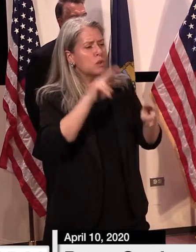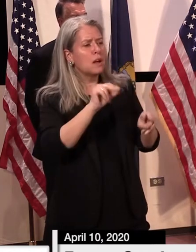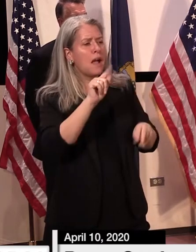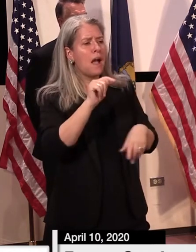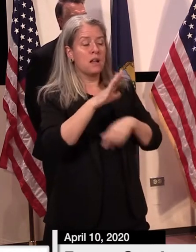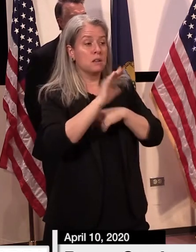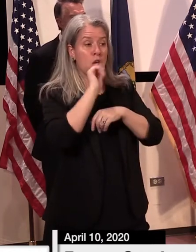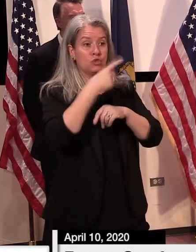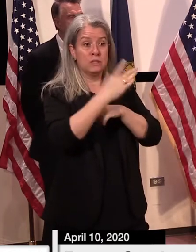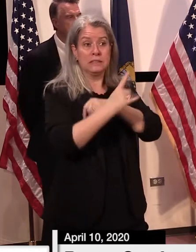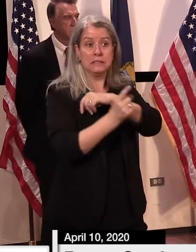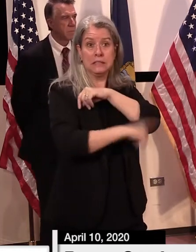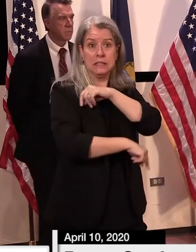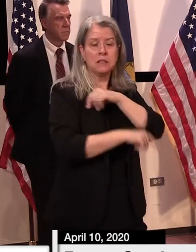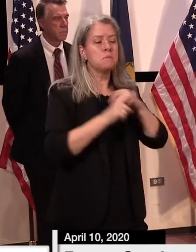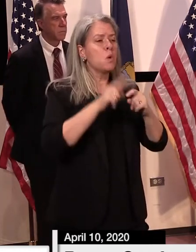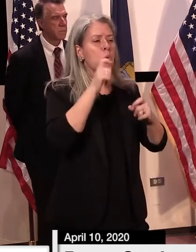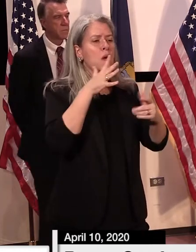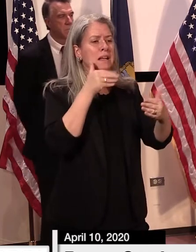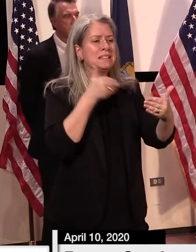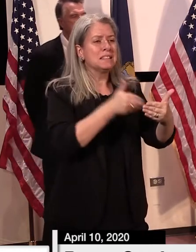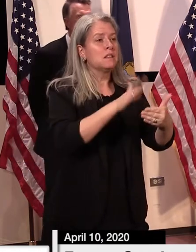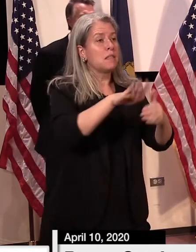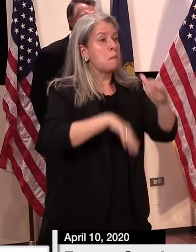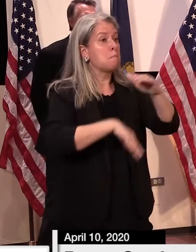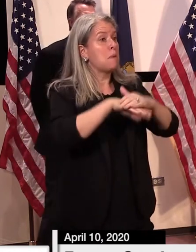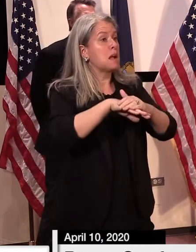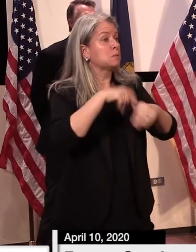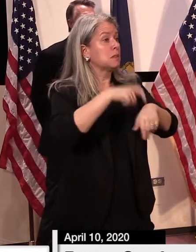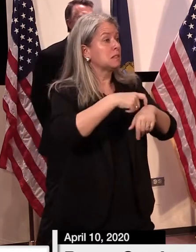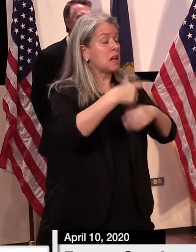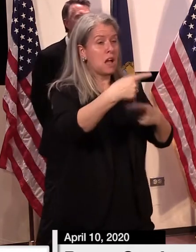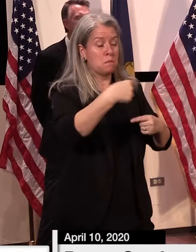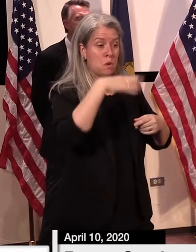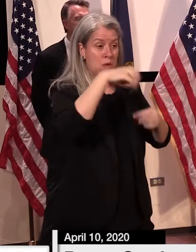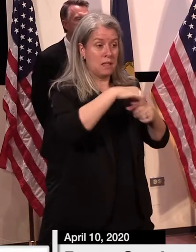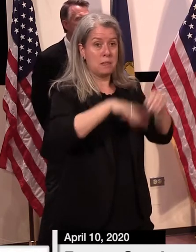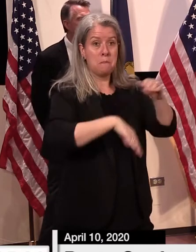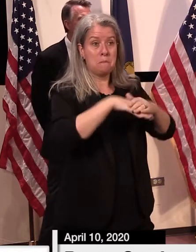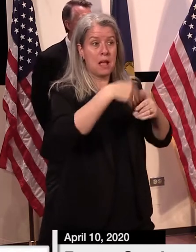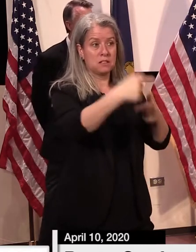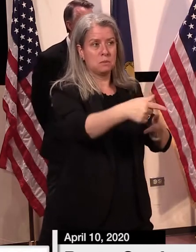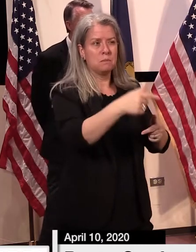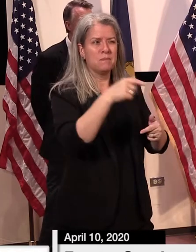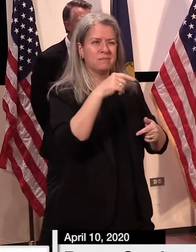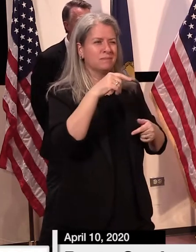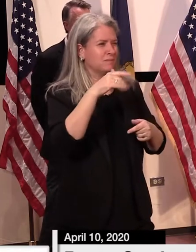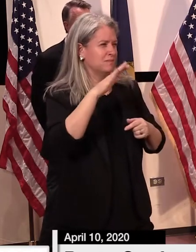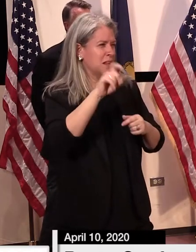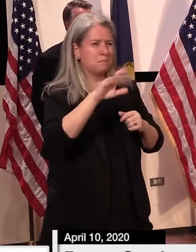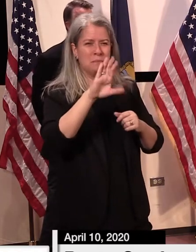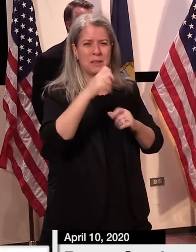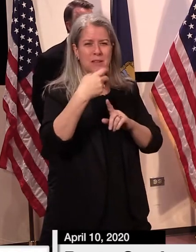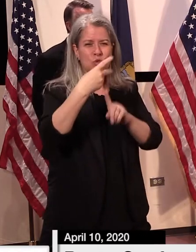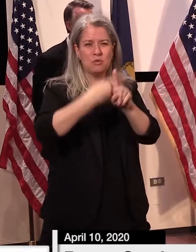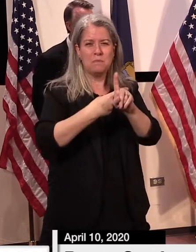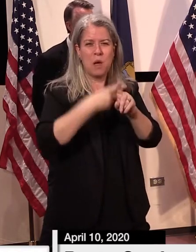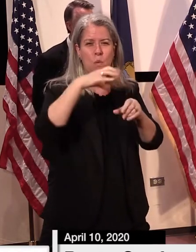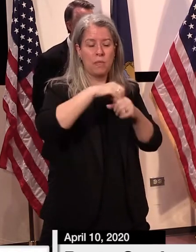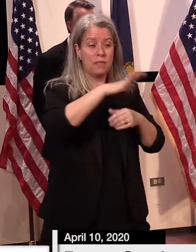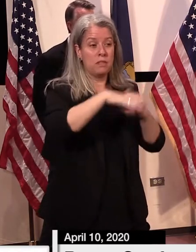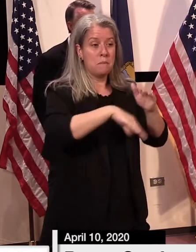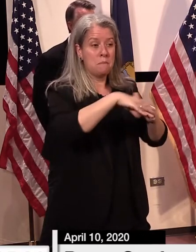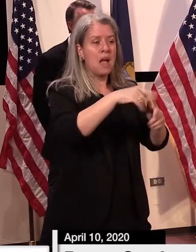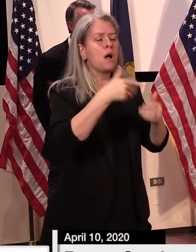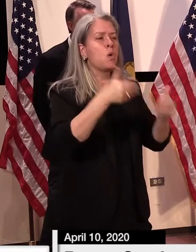that those that were coming up on their maximums, that were within their maximums, 60 days within their maximums, that they